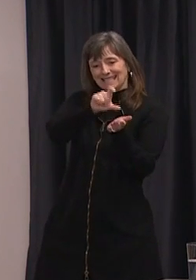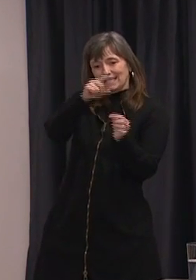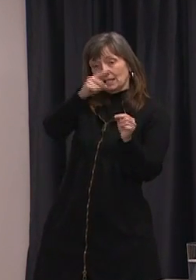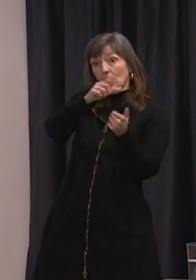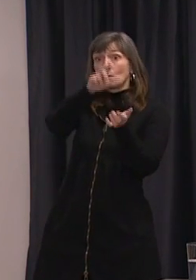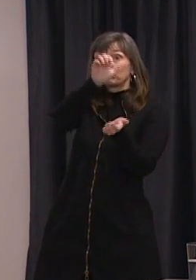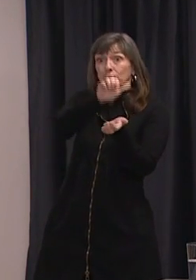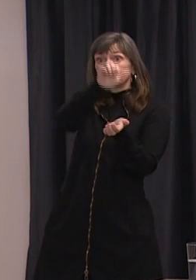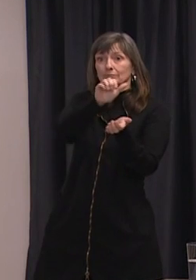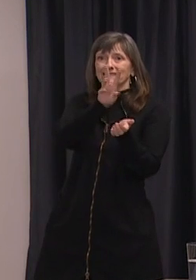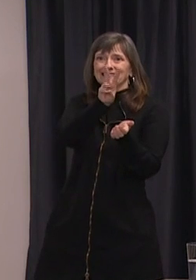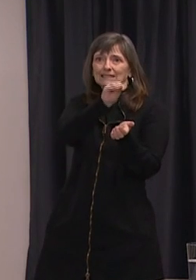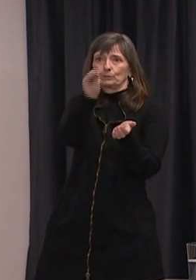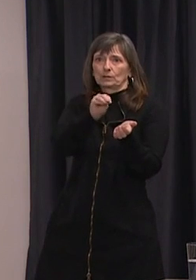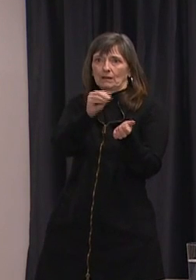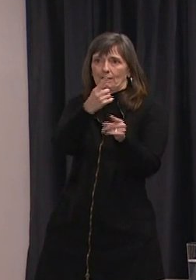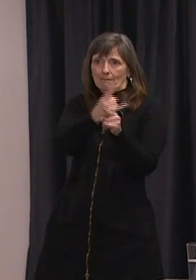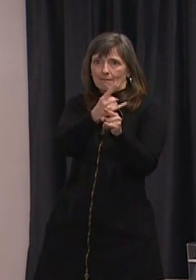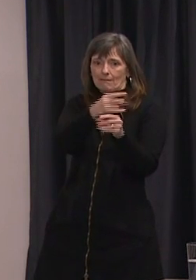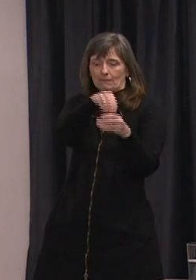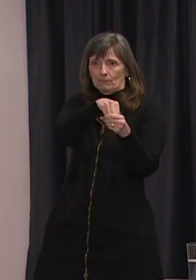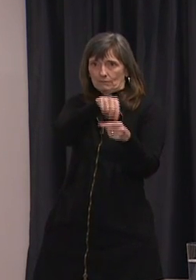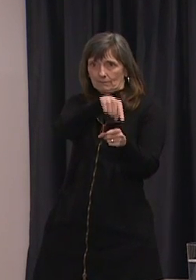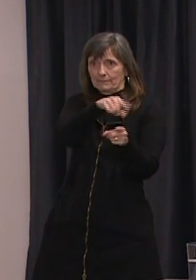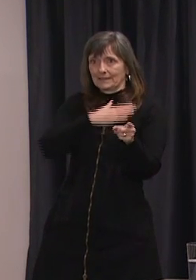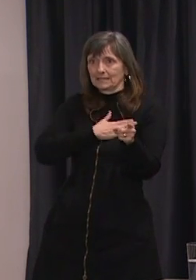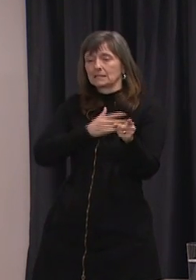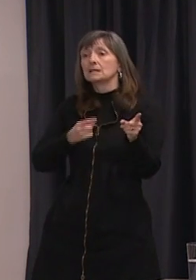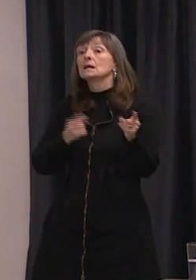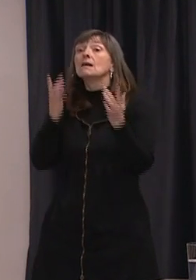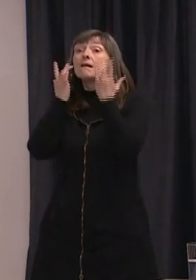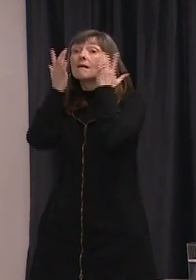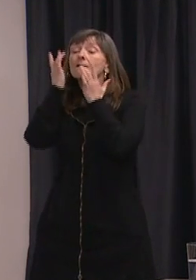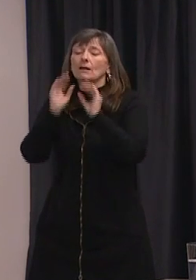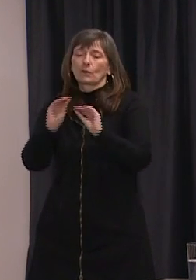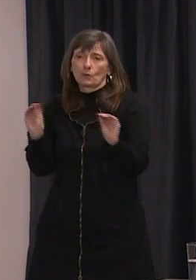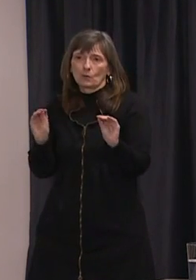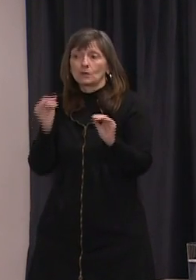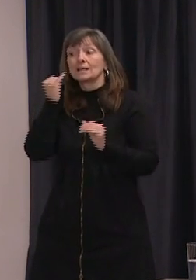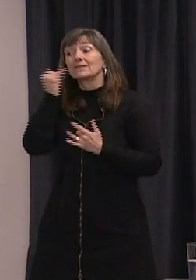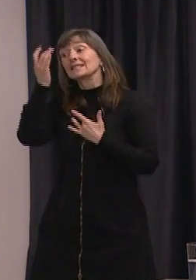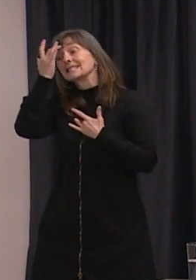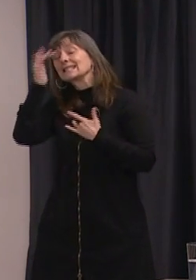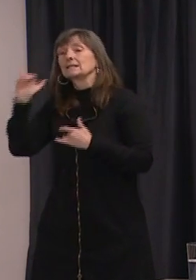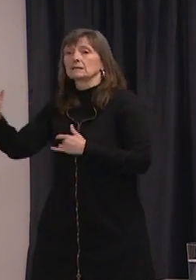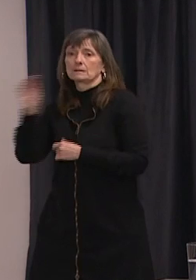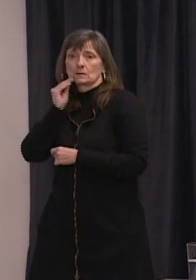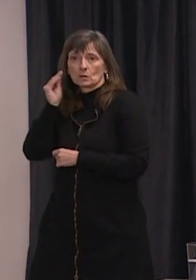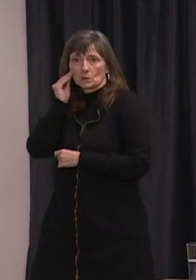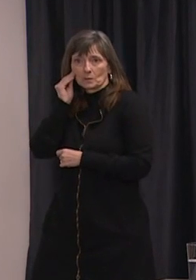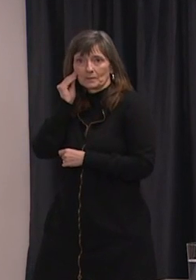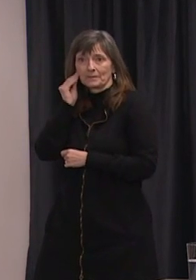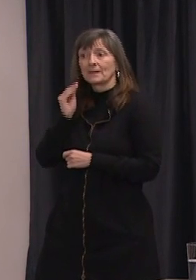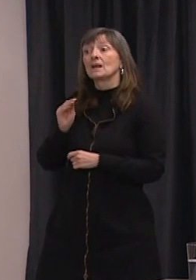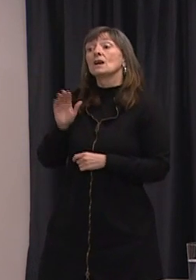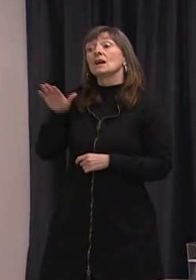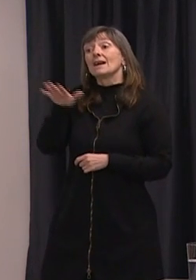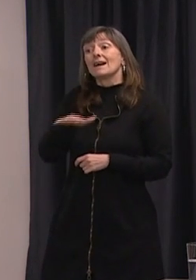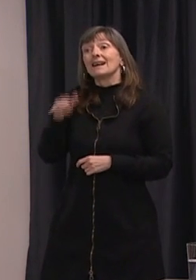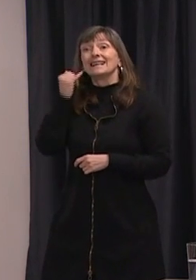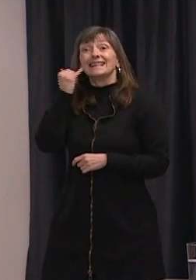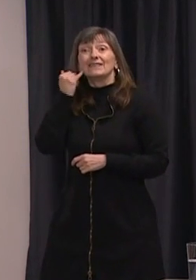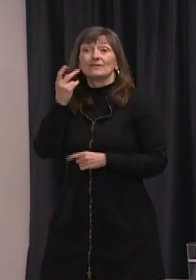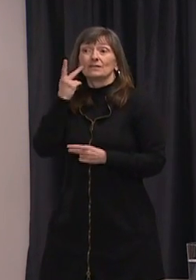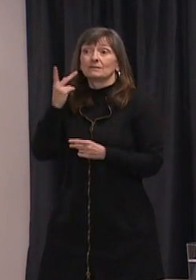Avoid touching your face, stay at home if you are not well and regularly clean high touch surfaces such as